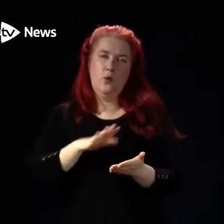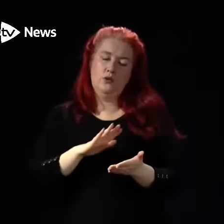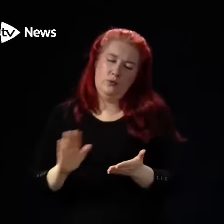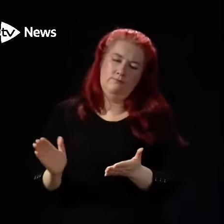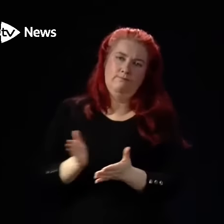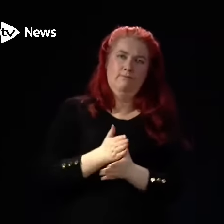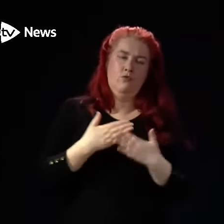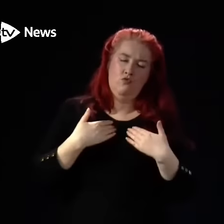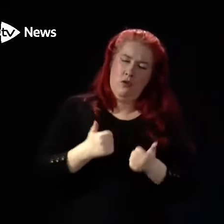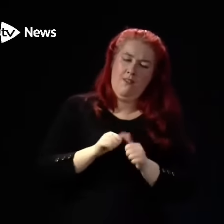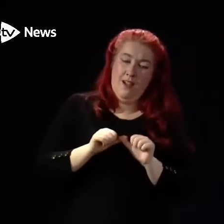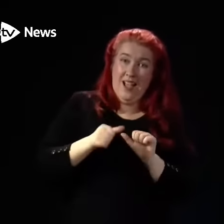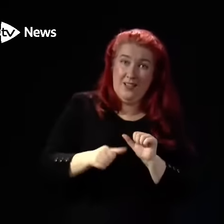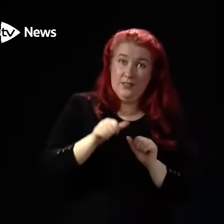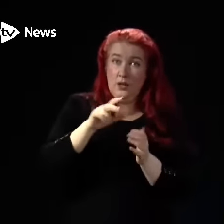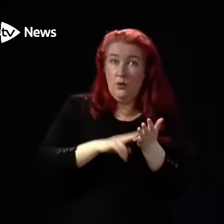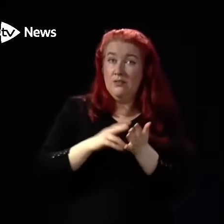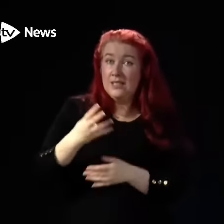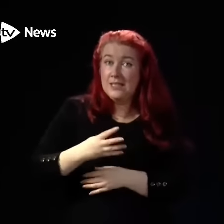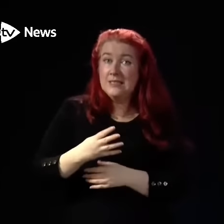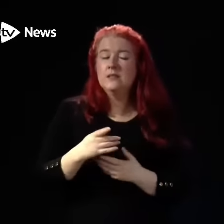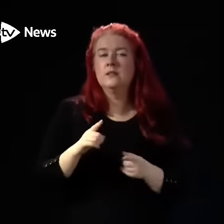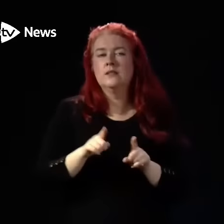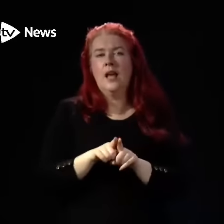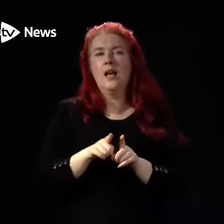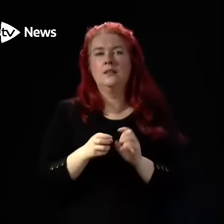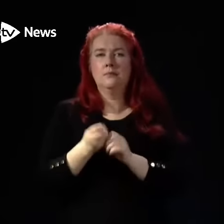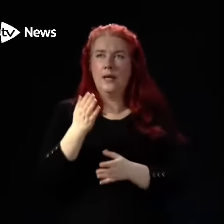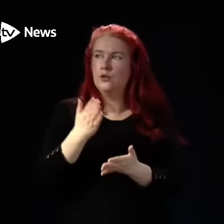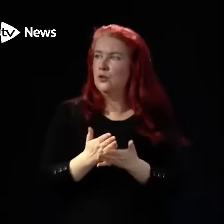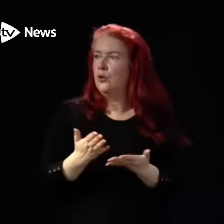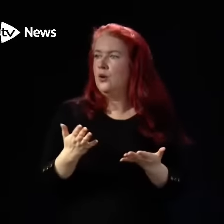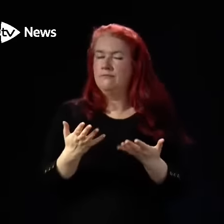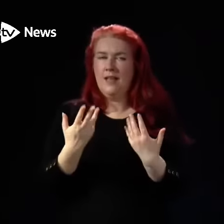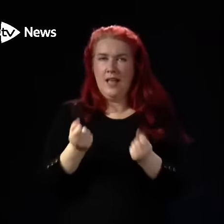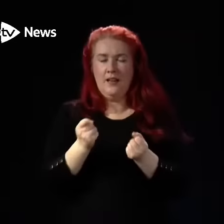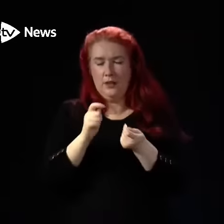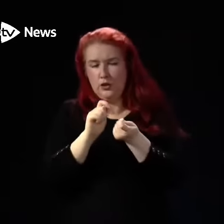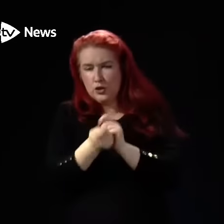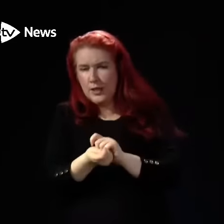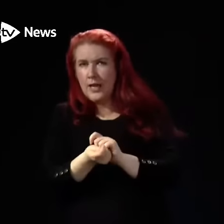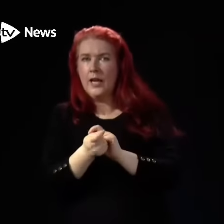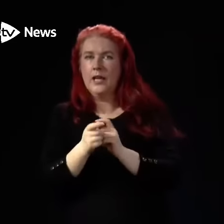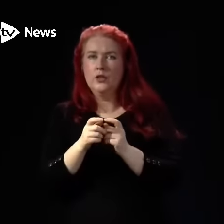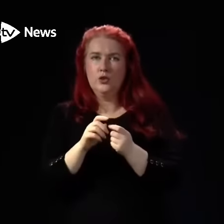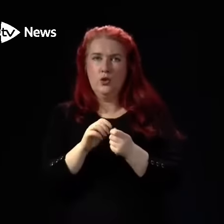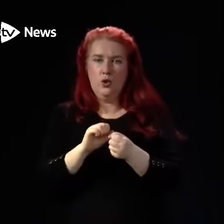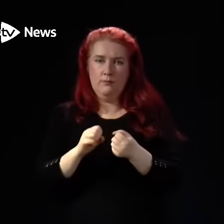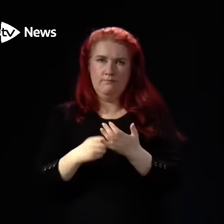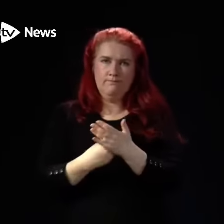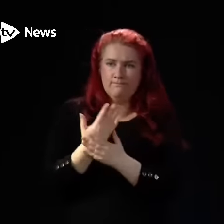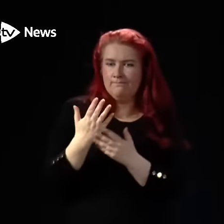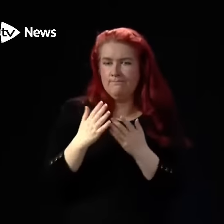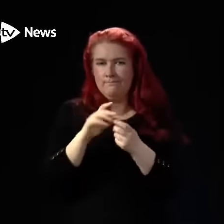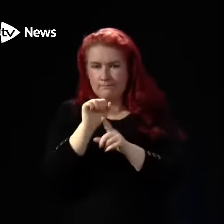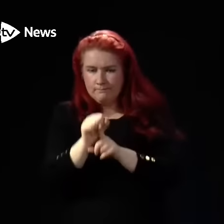fully from COVID and to make the changes and reforms to patient pathways, methods of care that